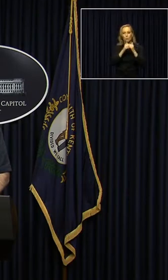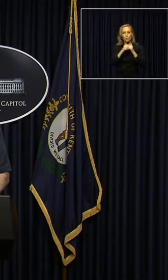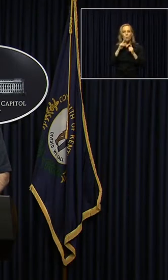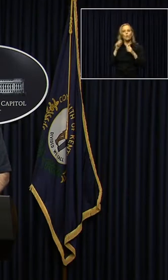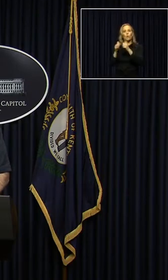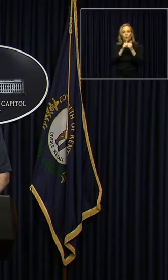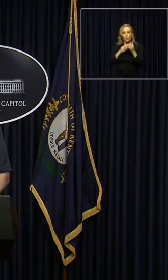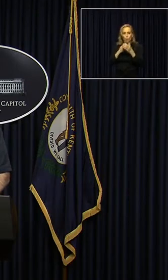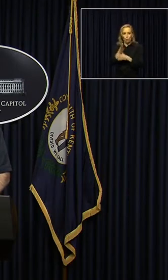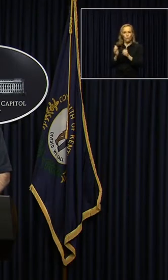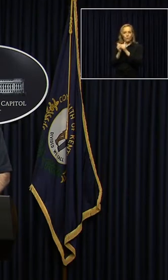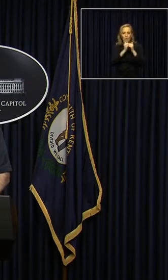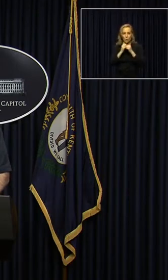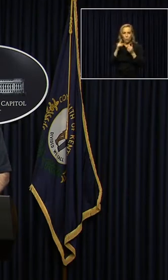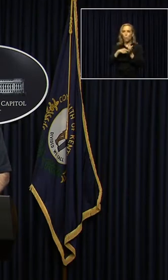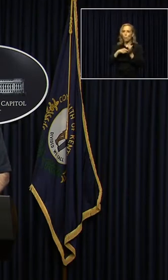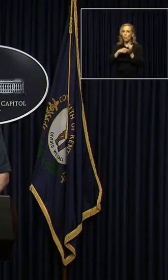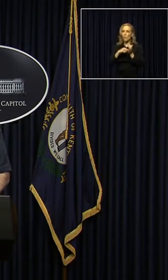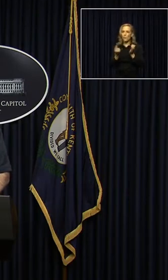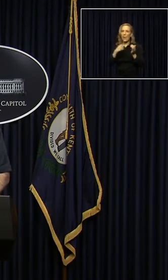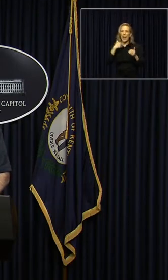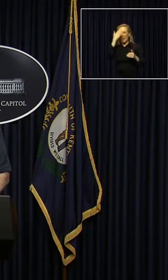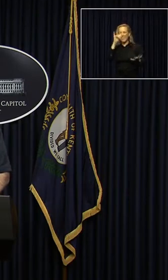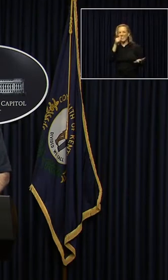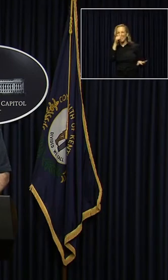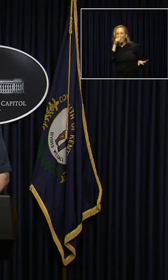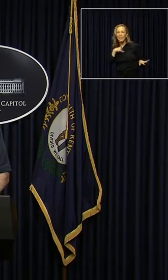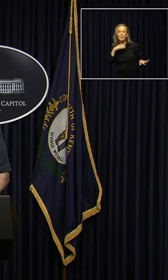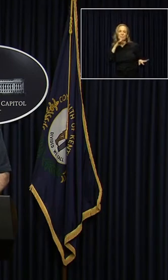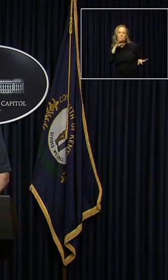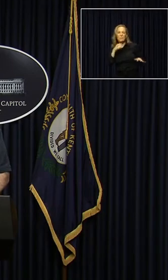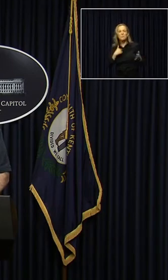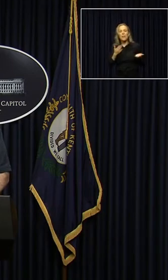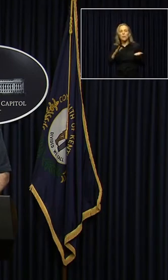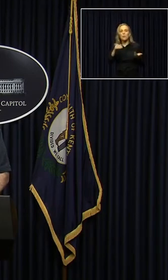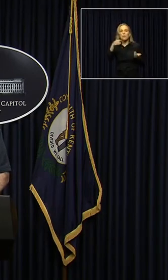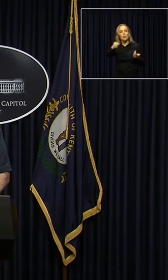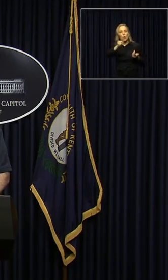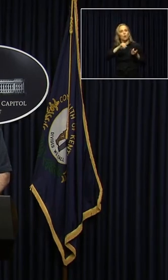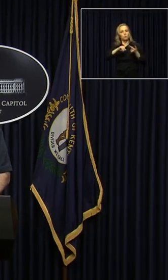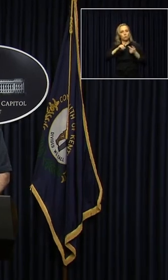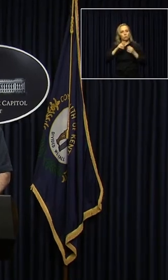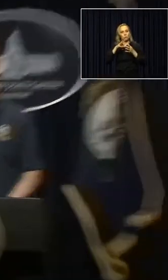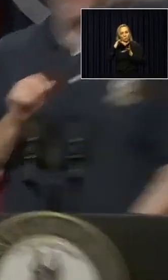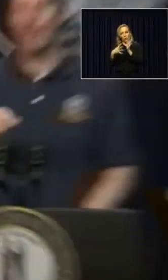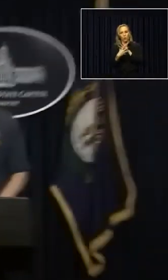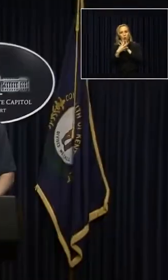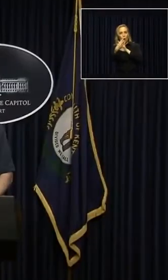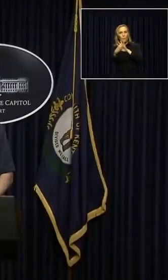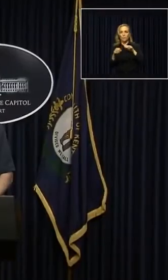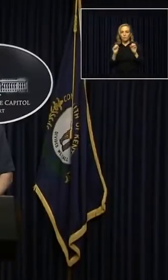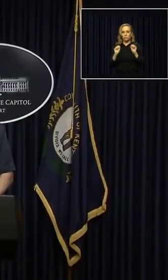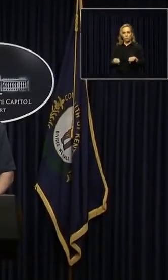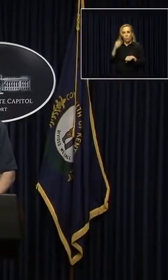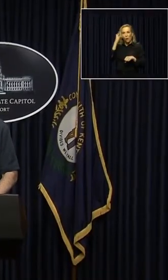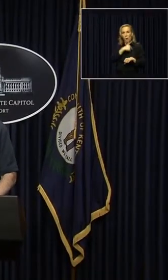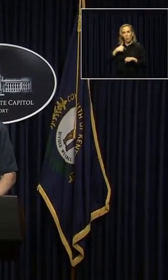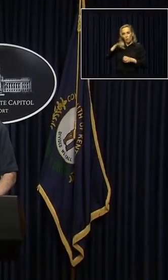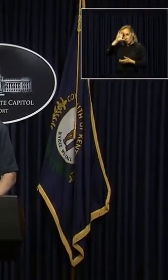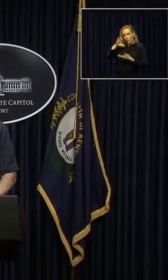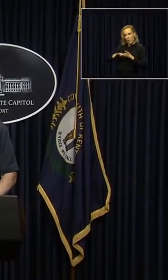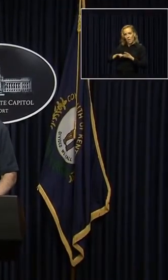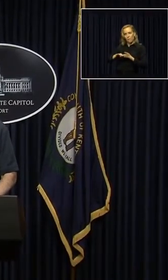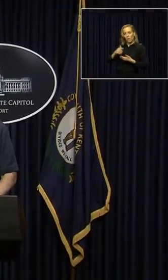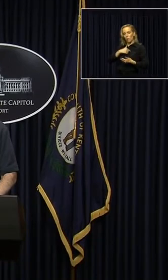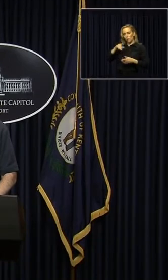one more time and I know it sounds hokey but saying it helps us believe it and we're gonna have to believe it and to be